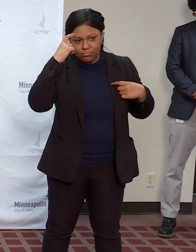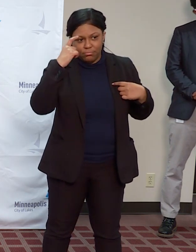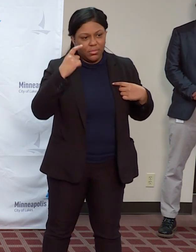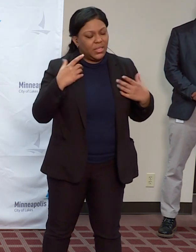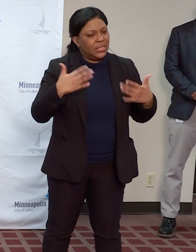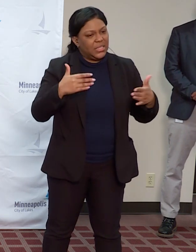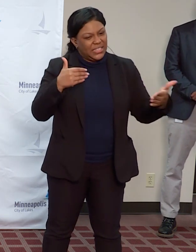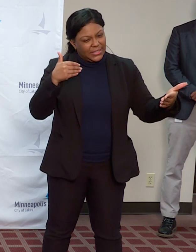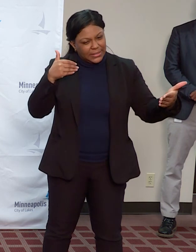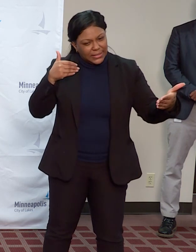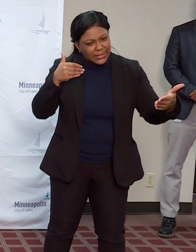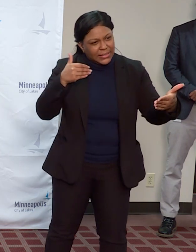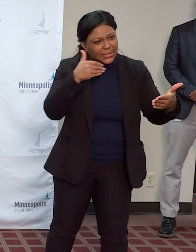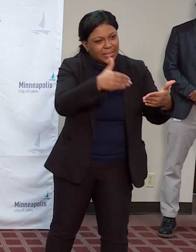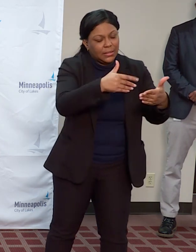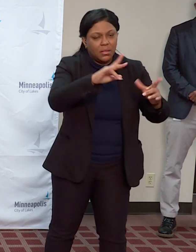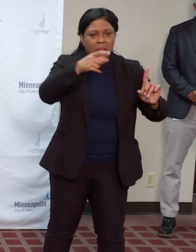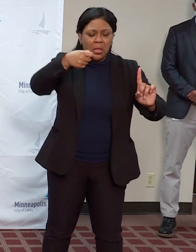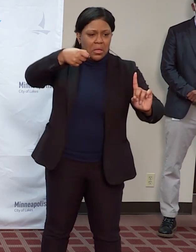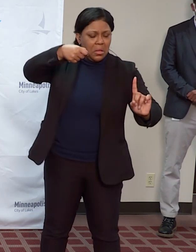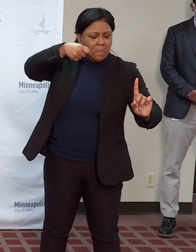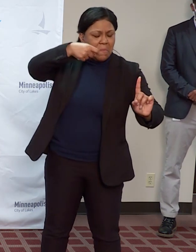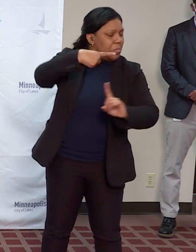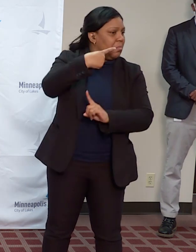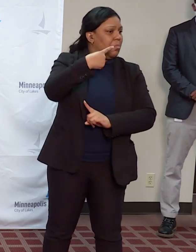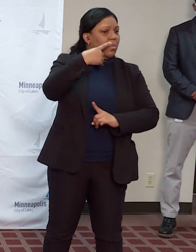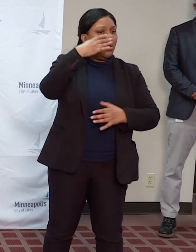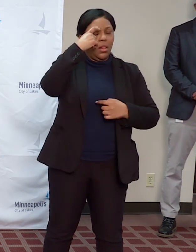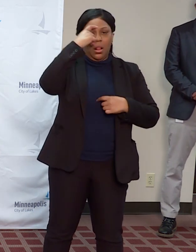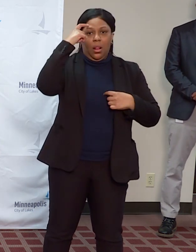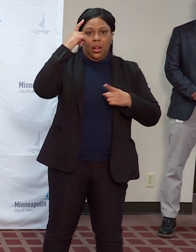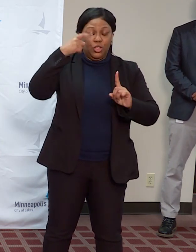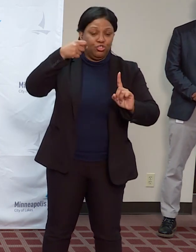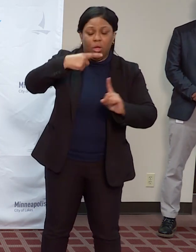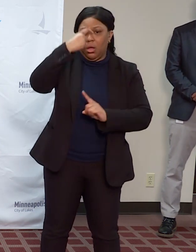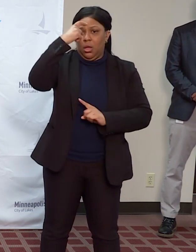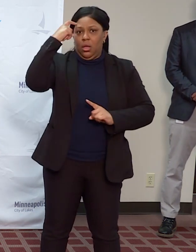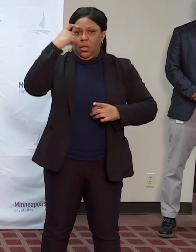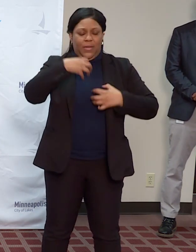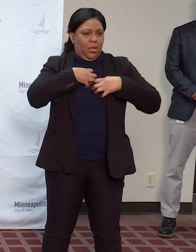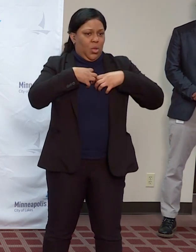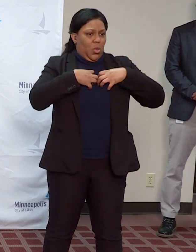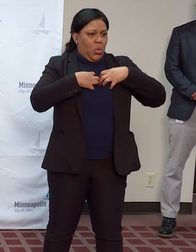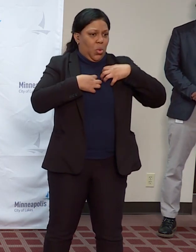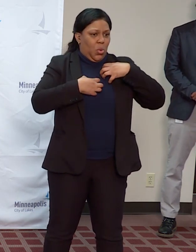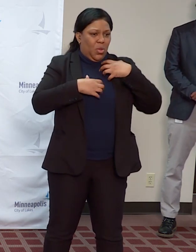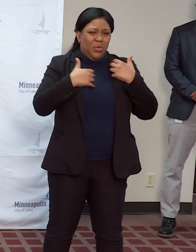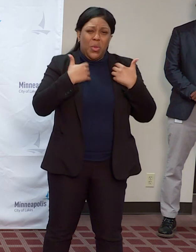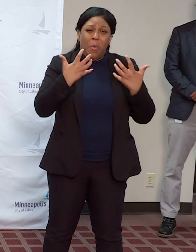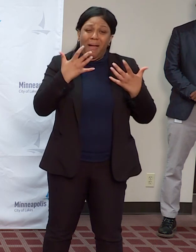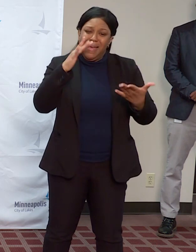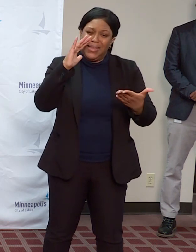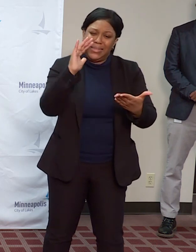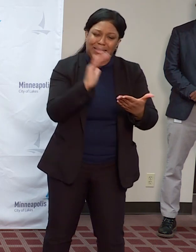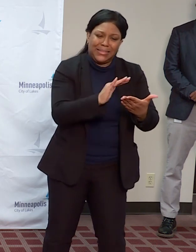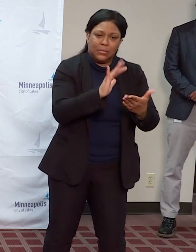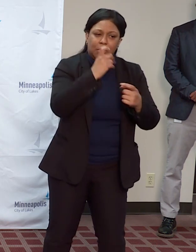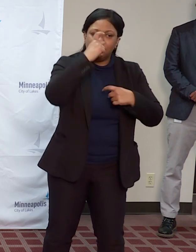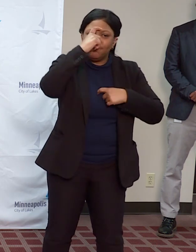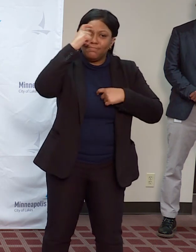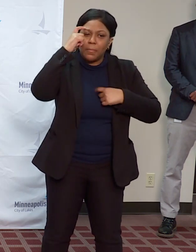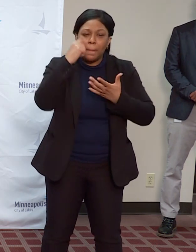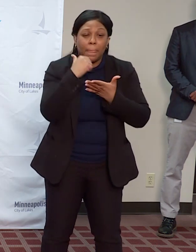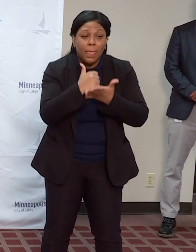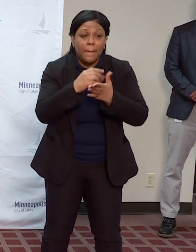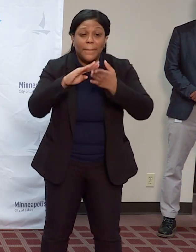experiences and we want to make sure that the city is taking every opportunity that it can to mitigate those traumas and help our communities to thrive through